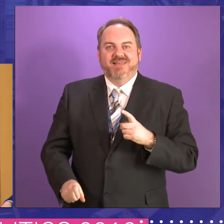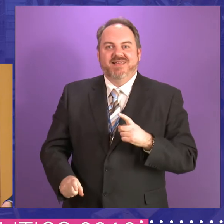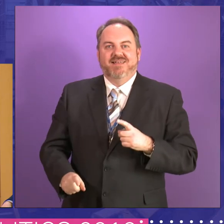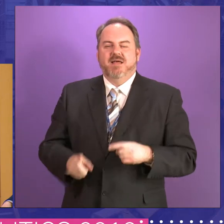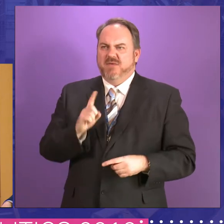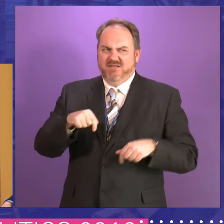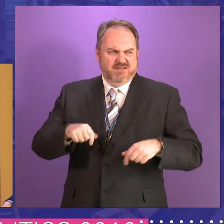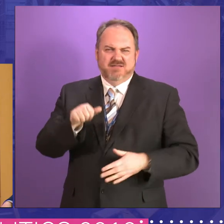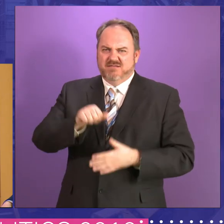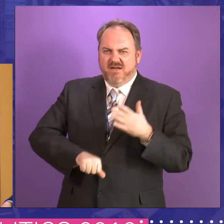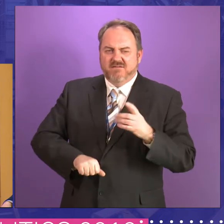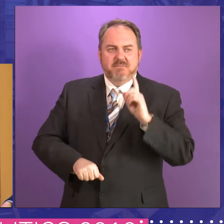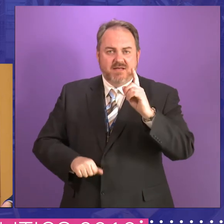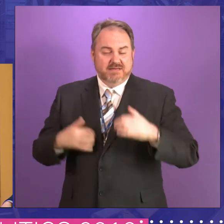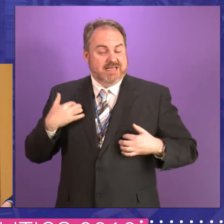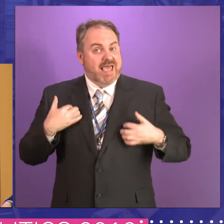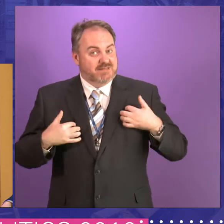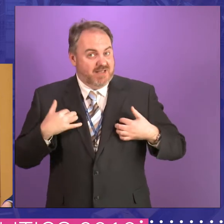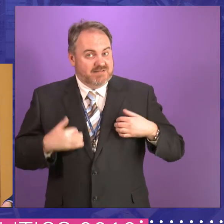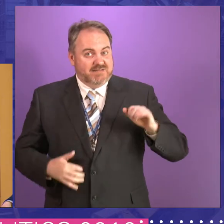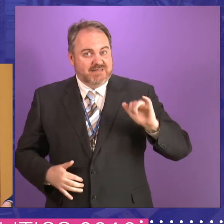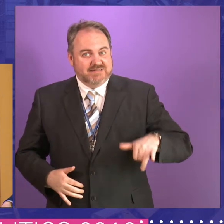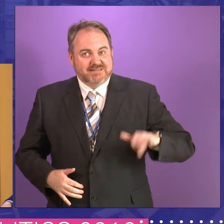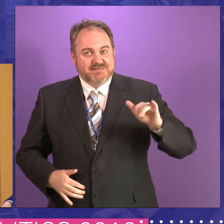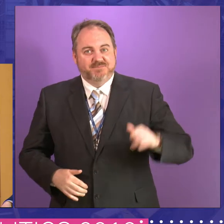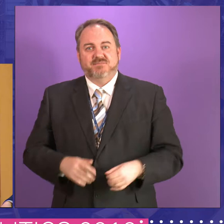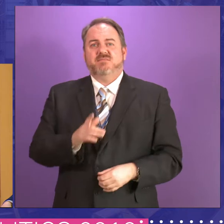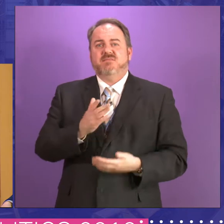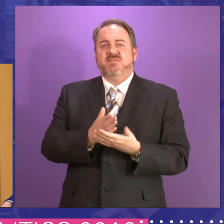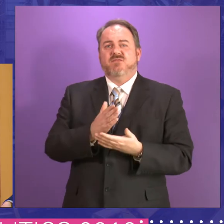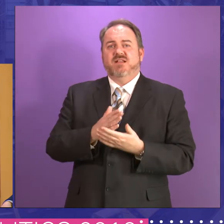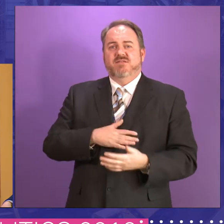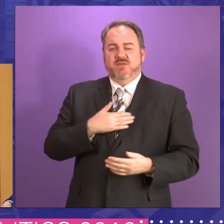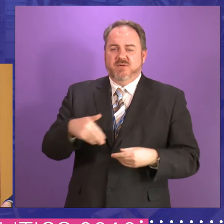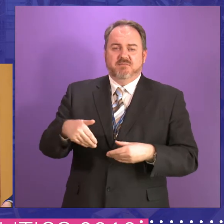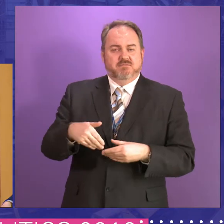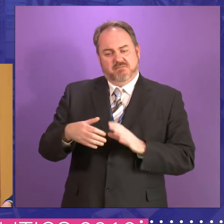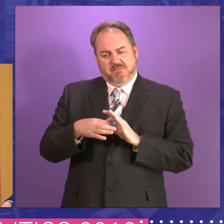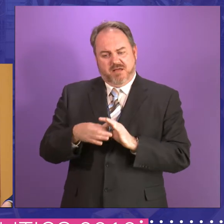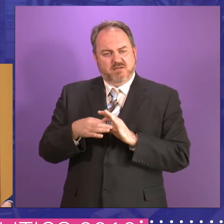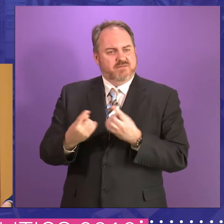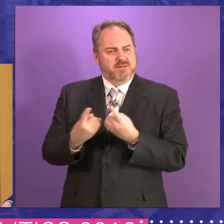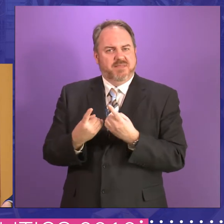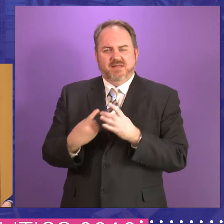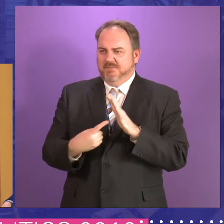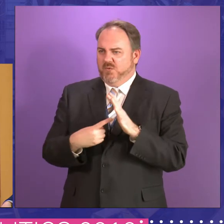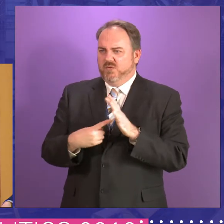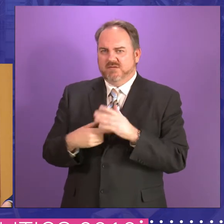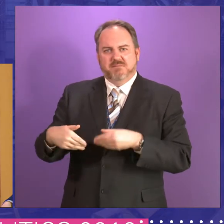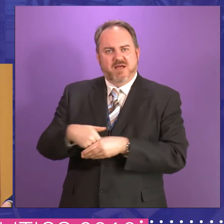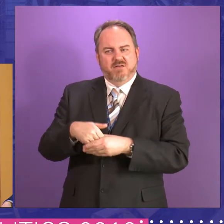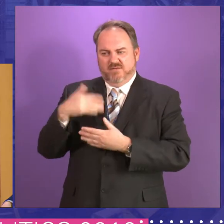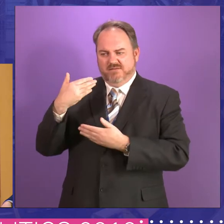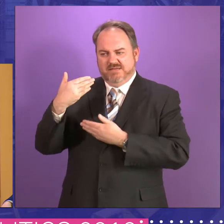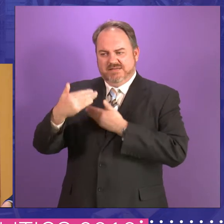tough. I mean, it's exciting. And it's, it's, I think we all felt we were part of history, part of history in the making. And